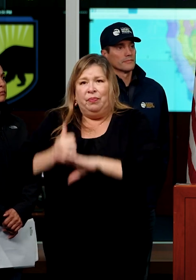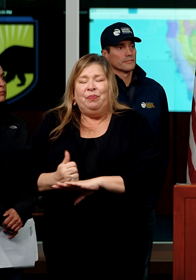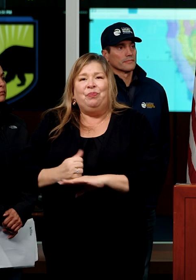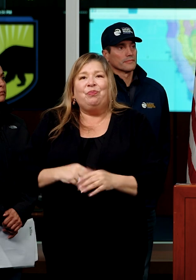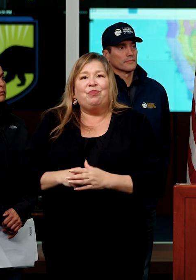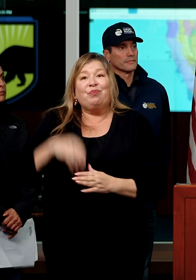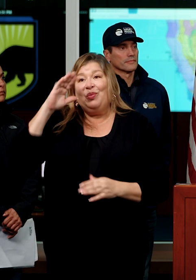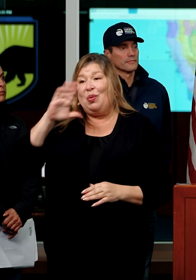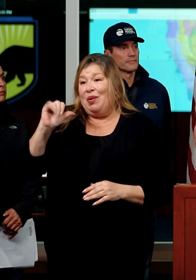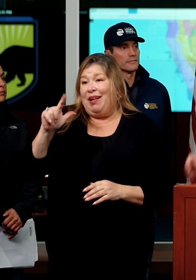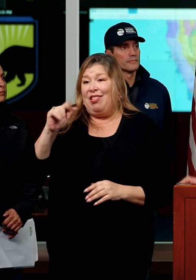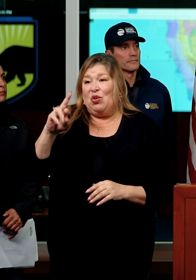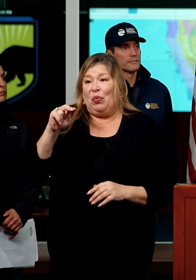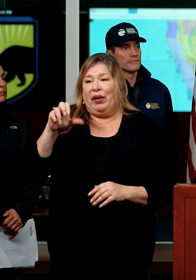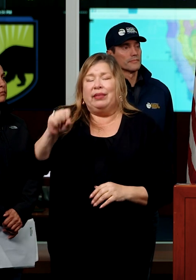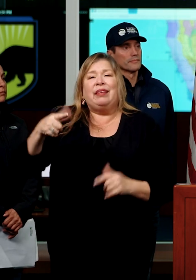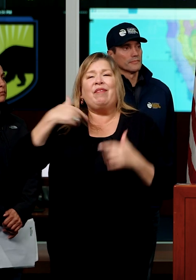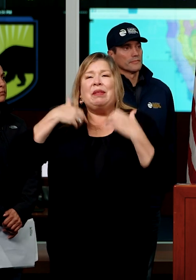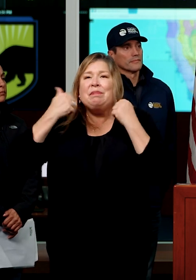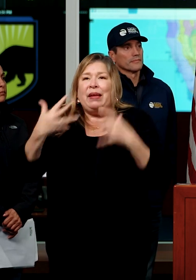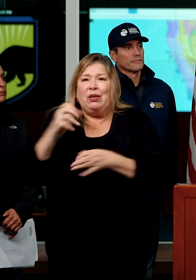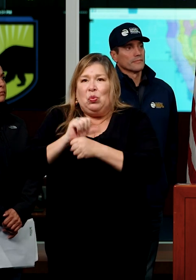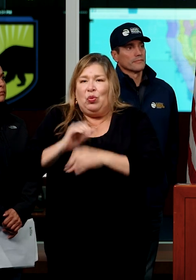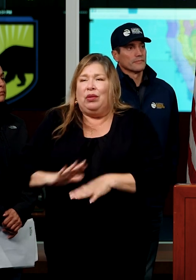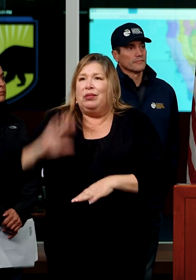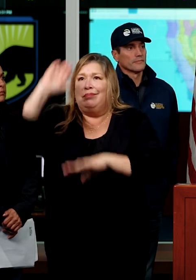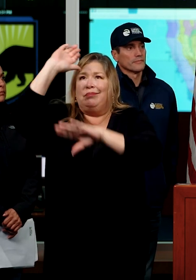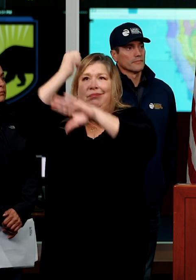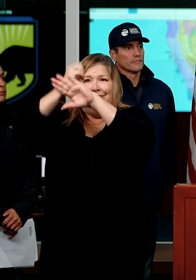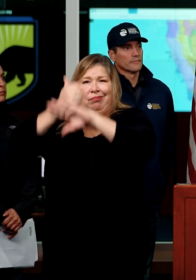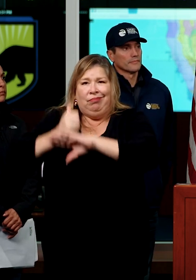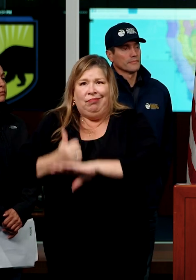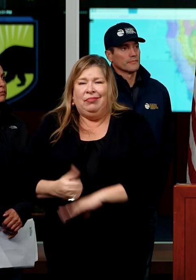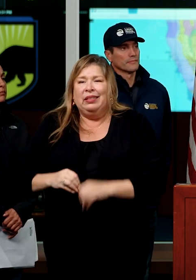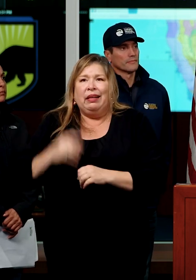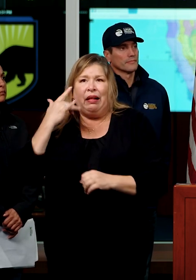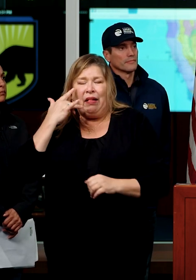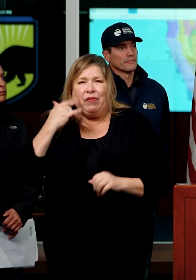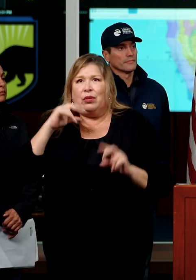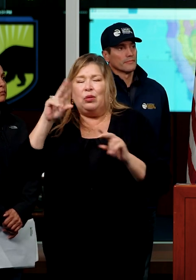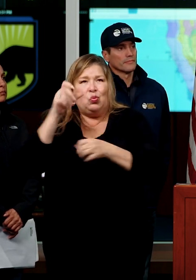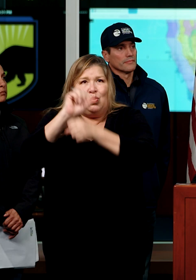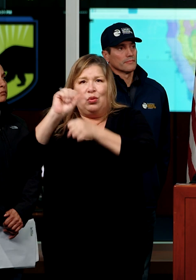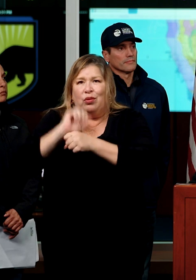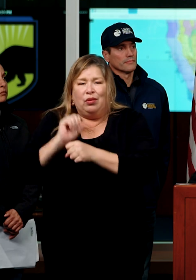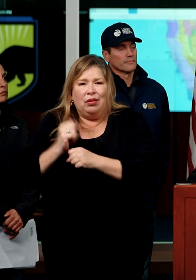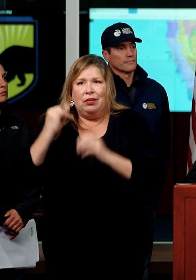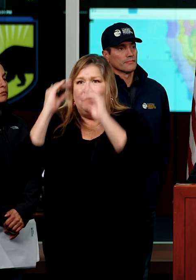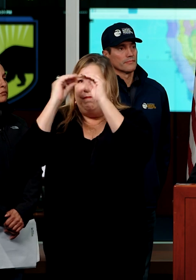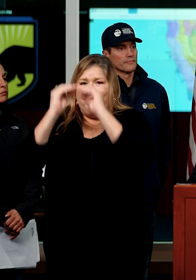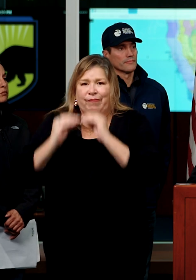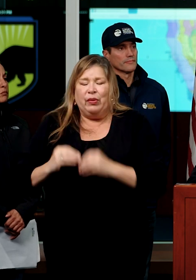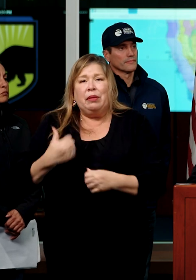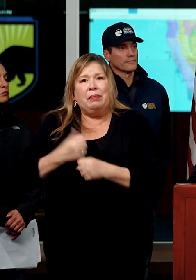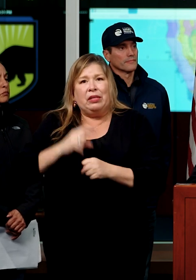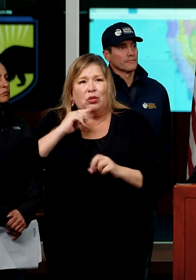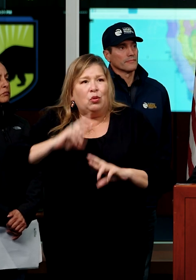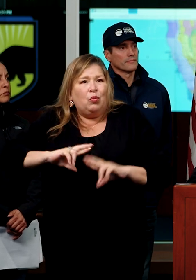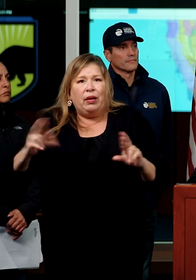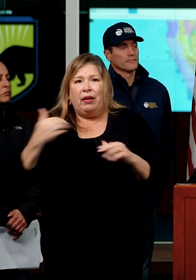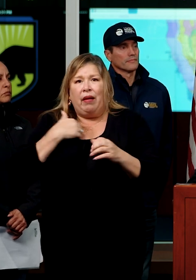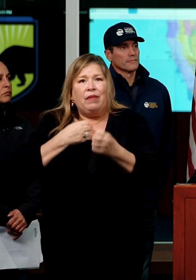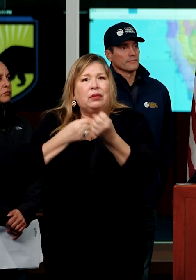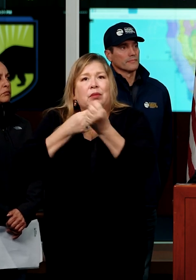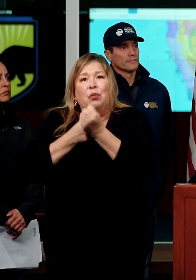Cal Tran's got hundreds of crews up and down the state. Um, and, uh, we're working to make sure, uh, that we have the support to